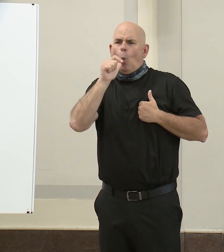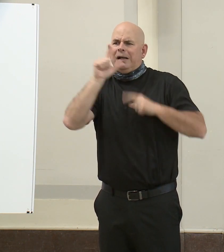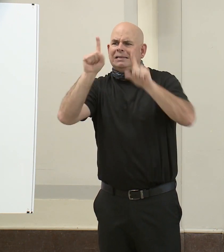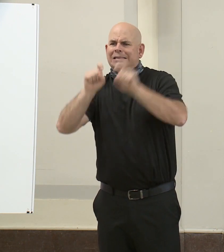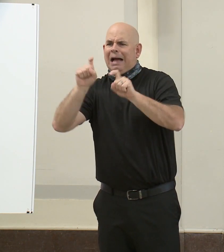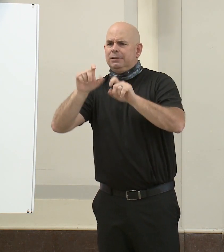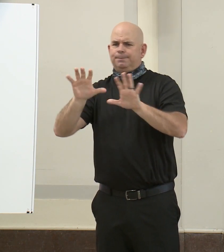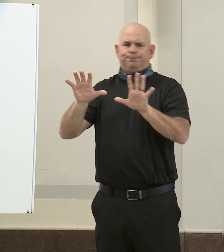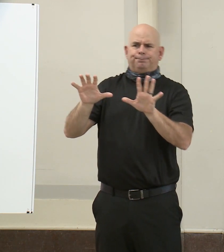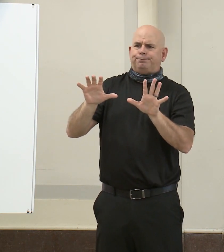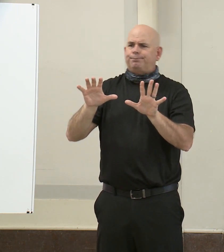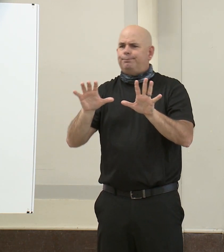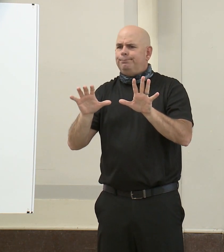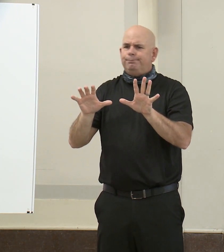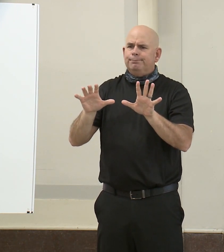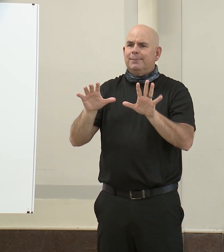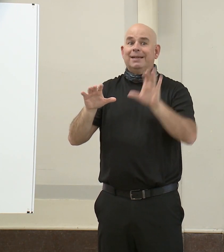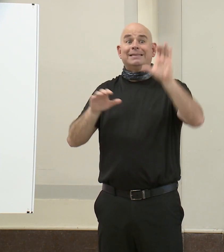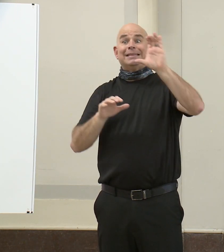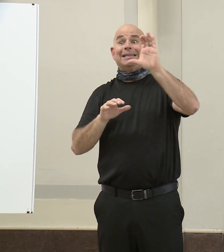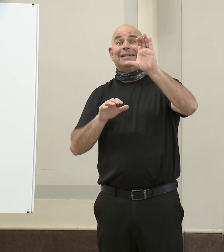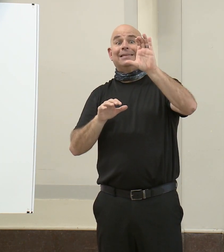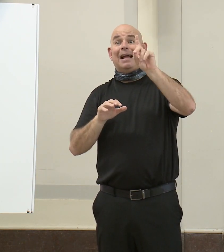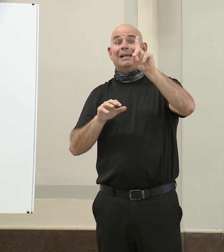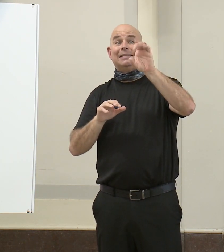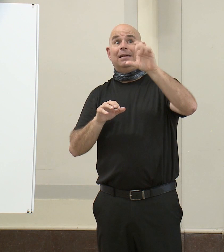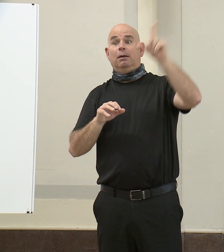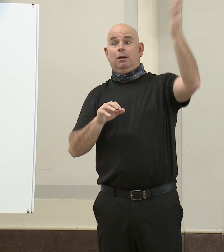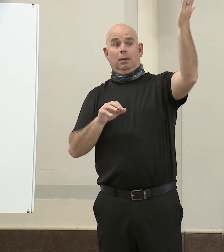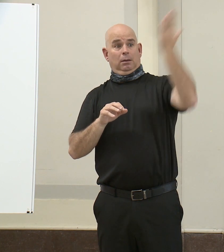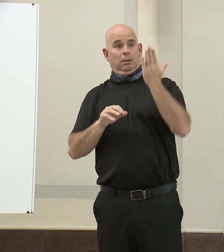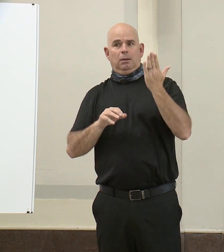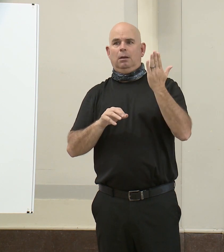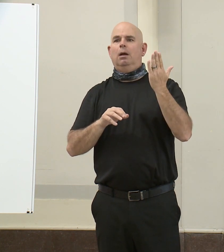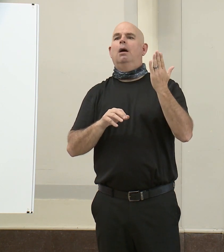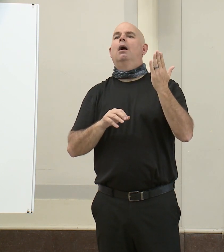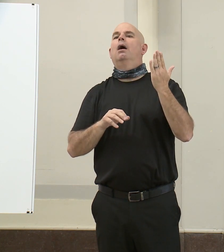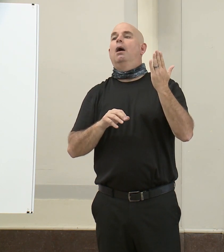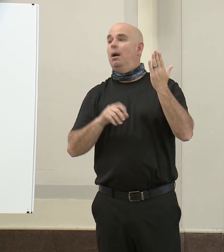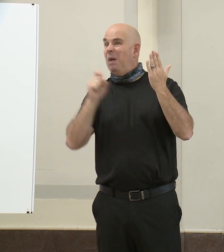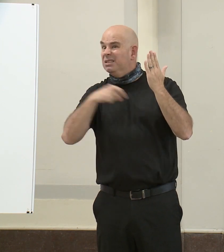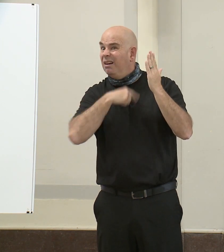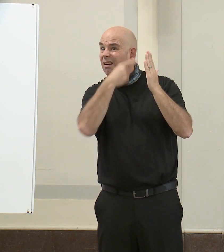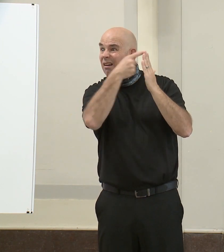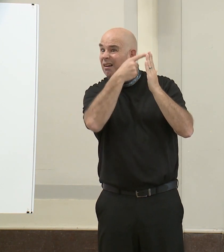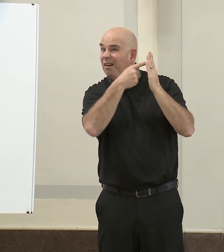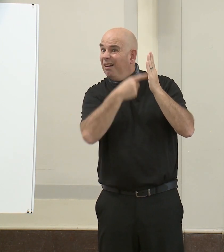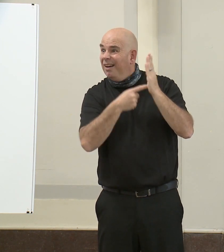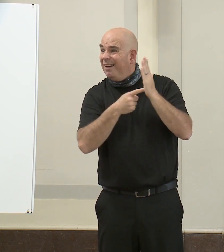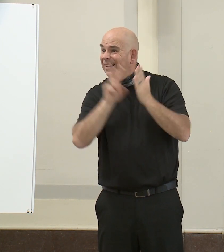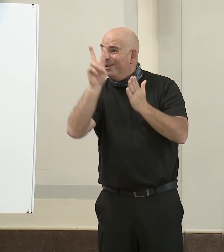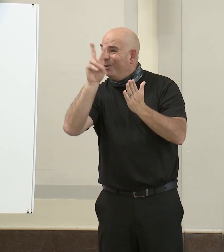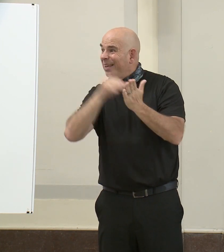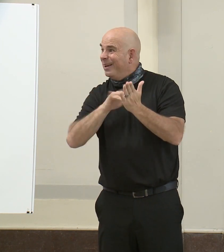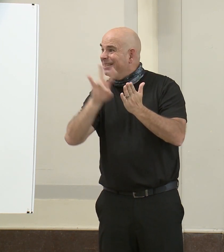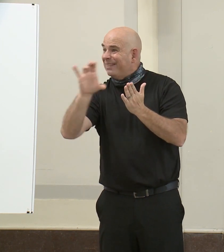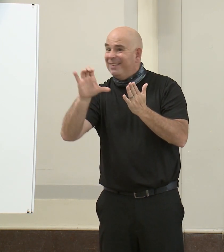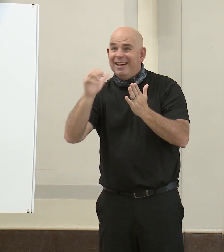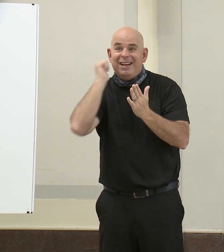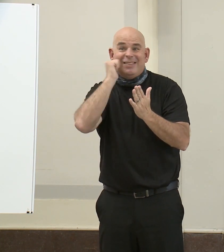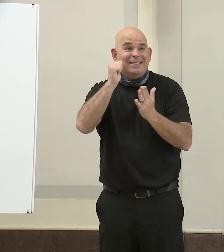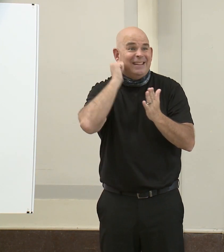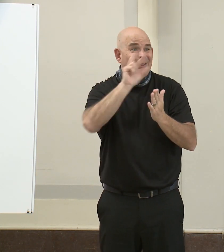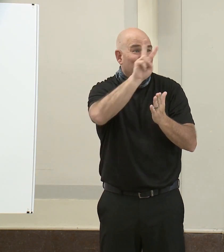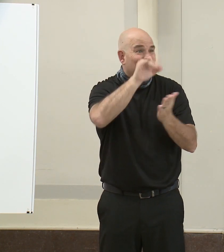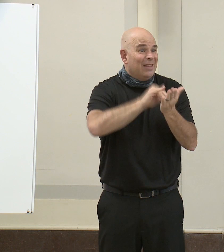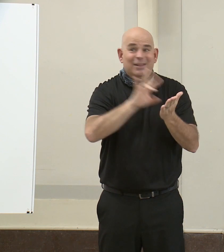Health Organization, Baltimore City would need to see an average of 2,700 to 2,800 tests per day. We are currently averaging